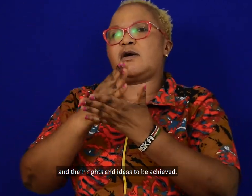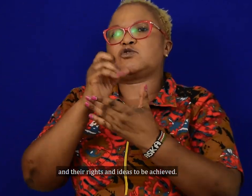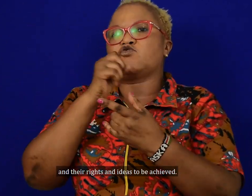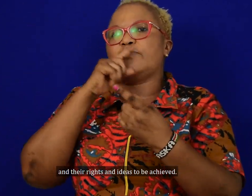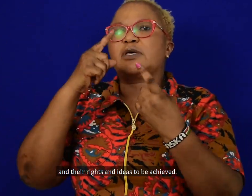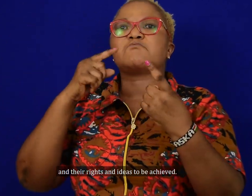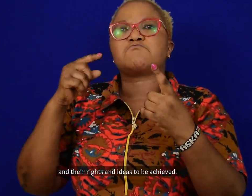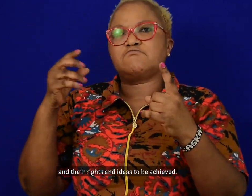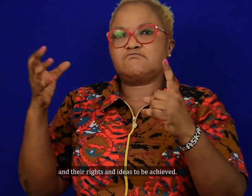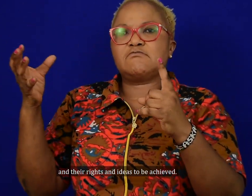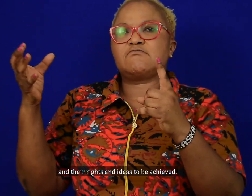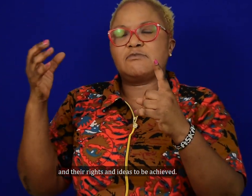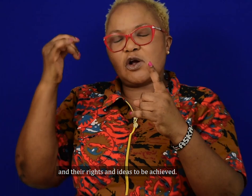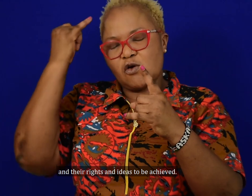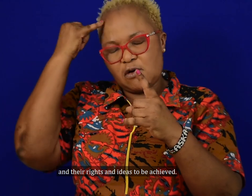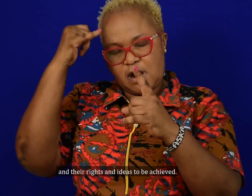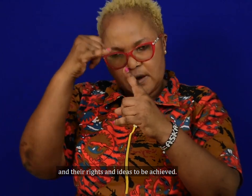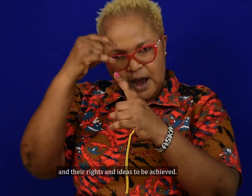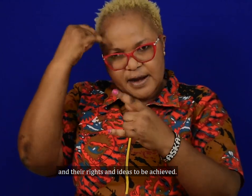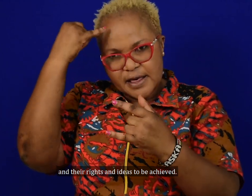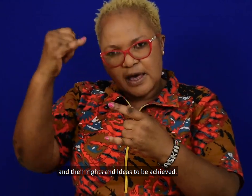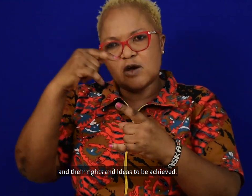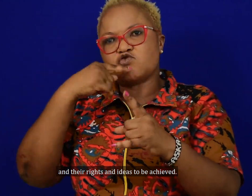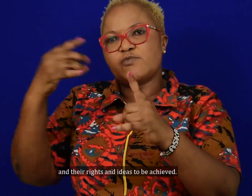rights and ideas to be achieved.